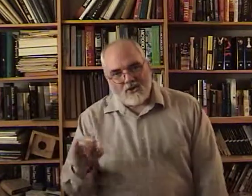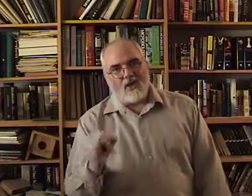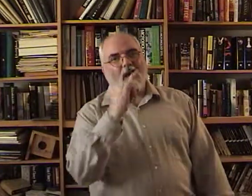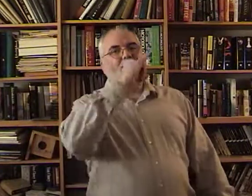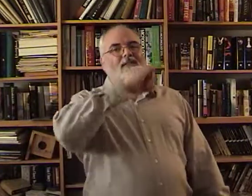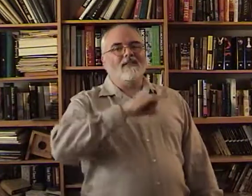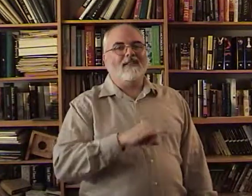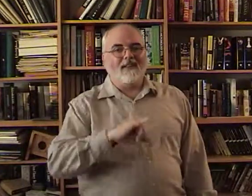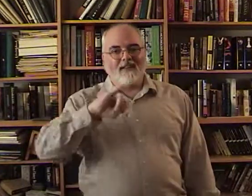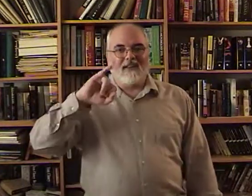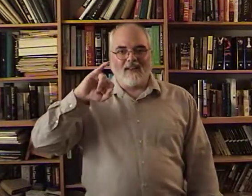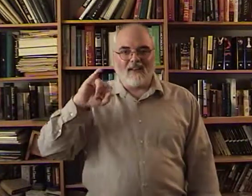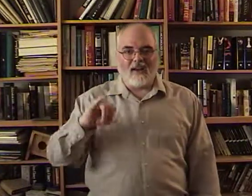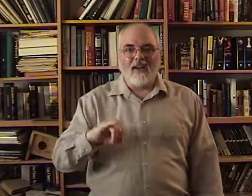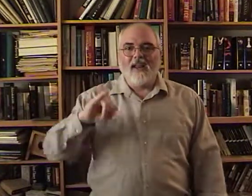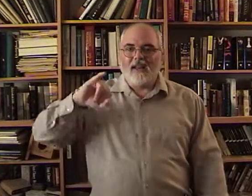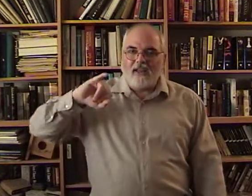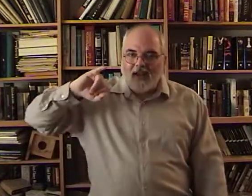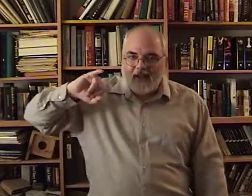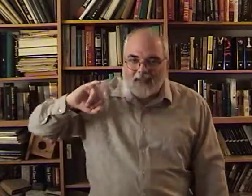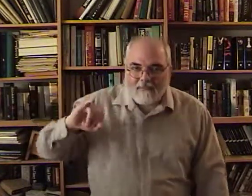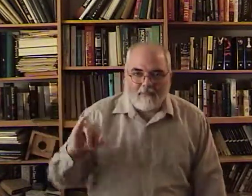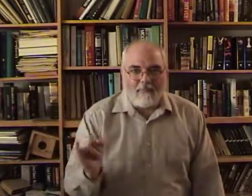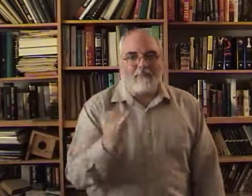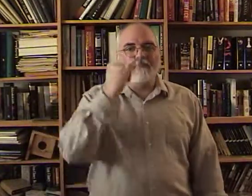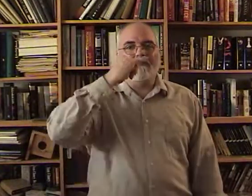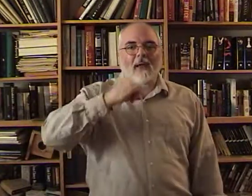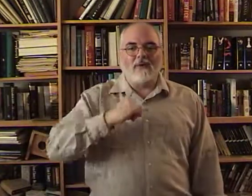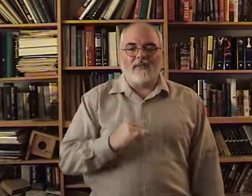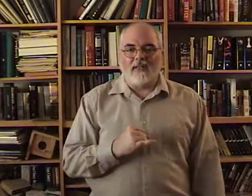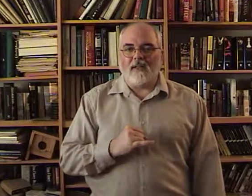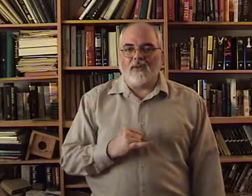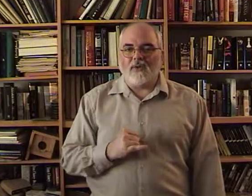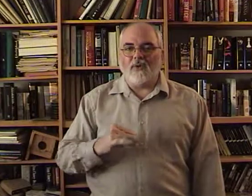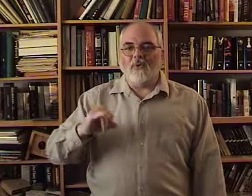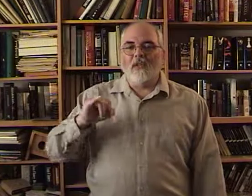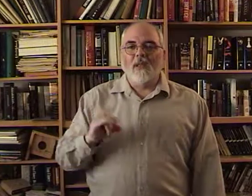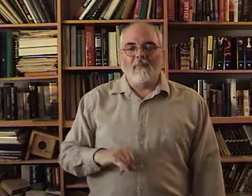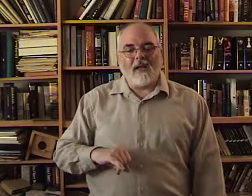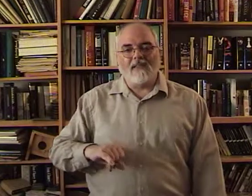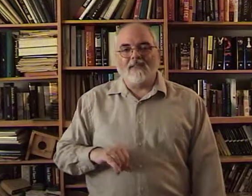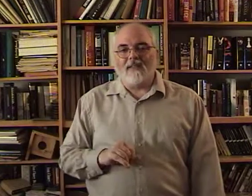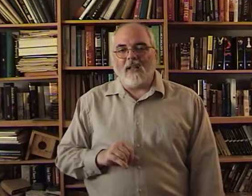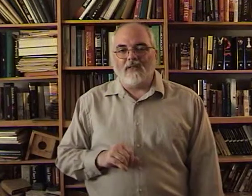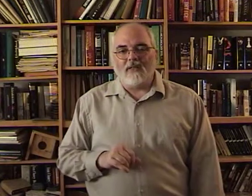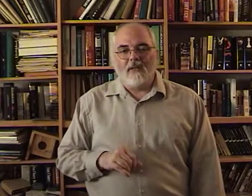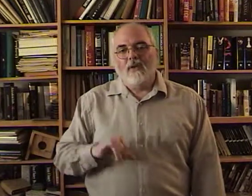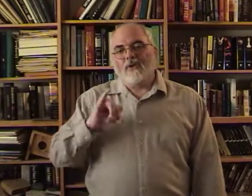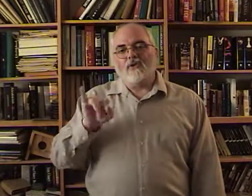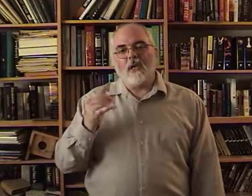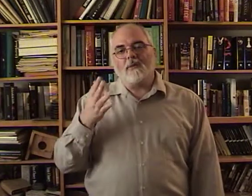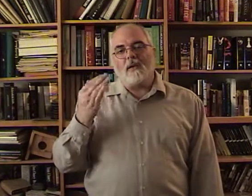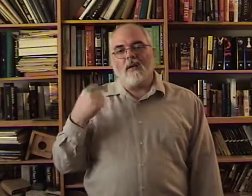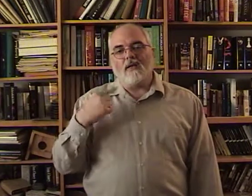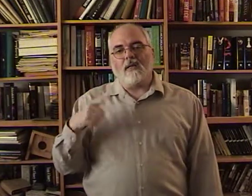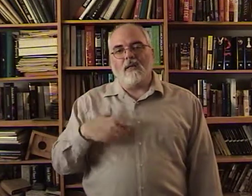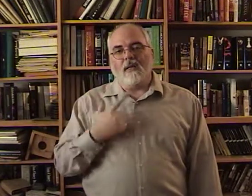Just. Alright. You got to get that. Bounce in there too. Because it's not just. Just because he lives.